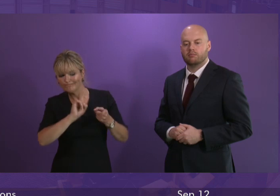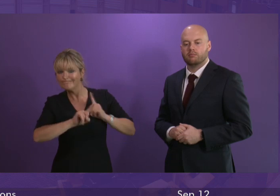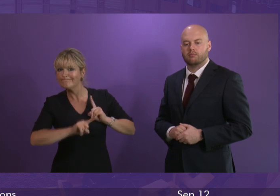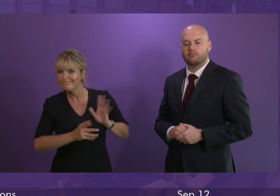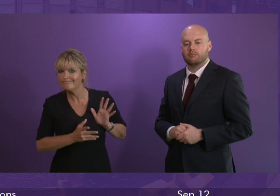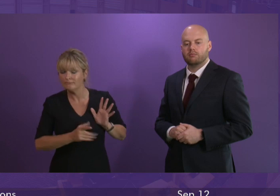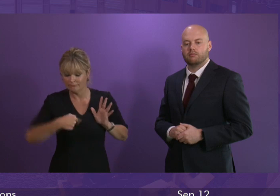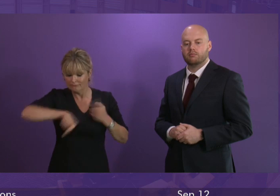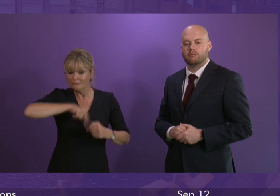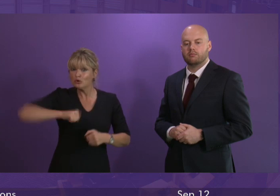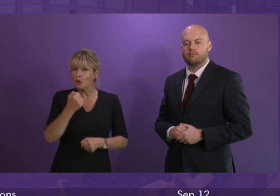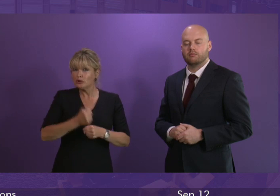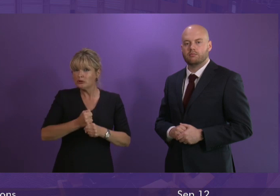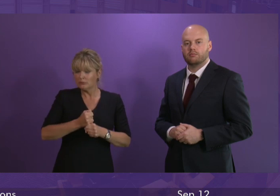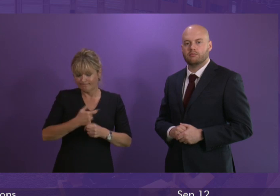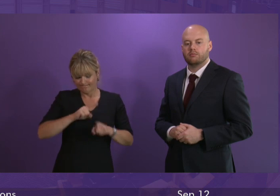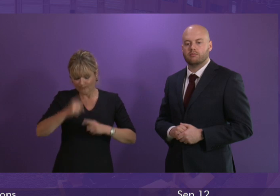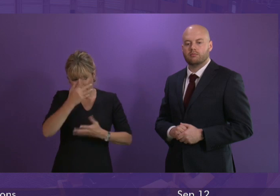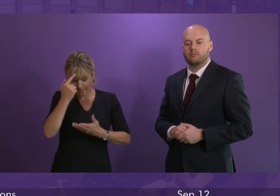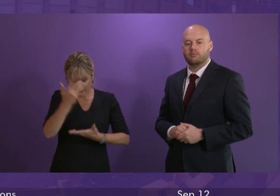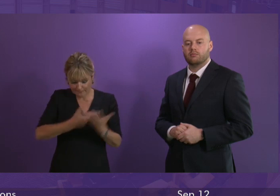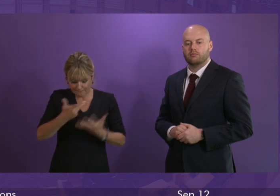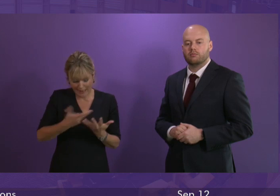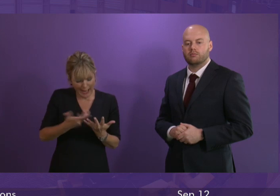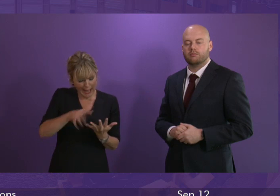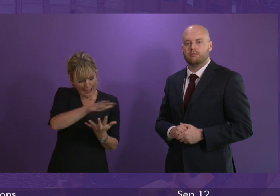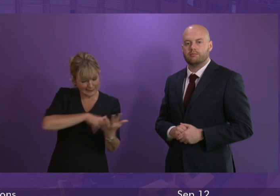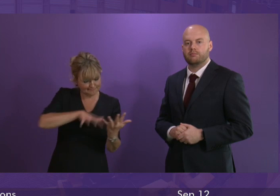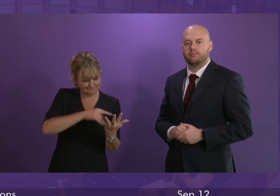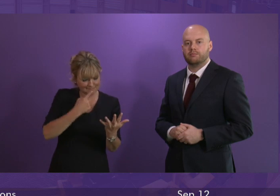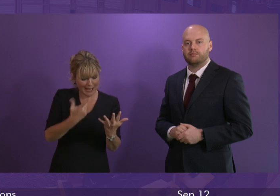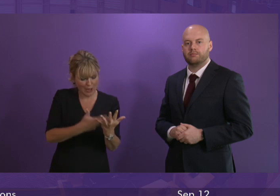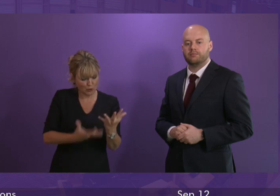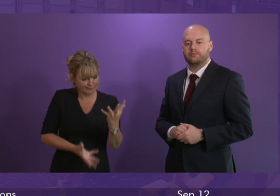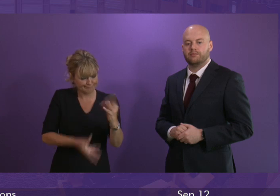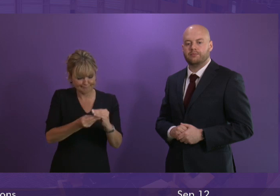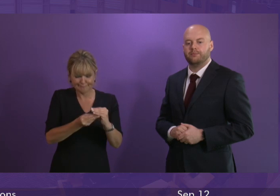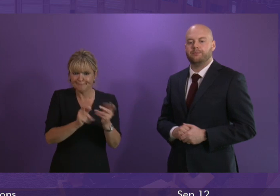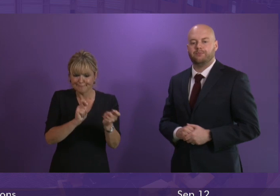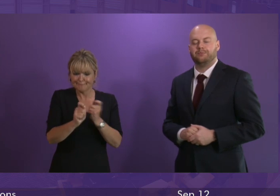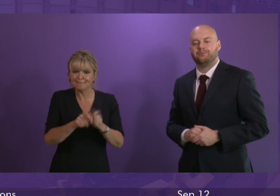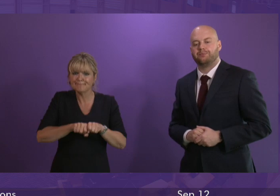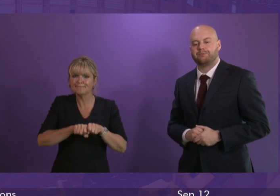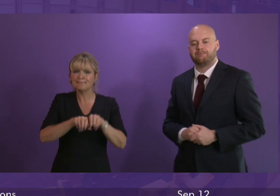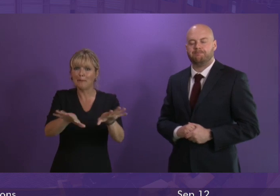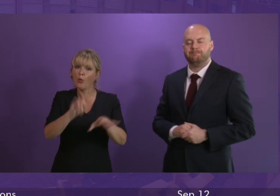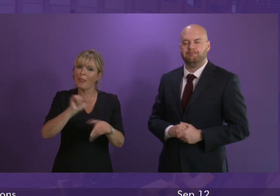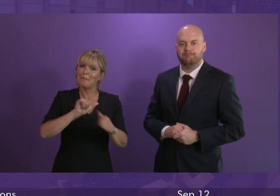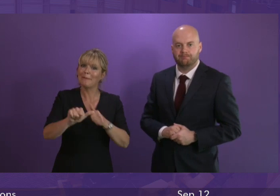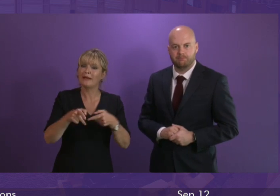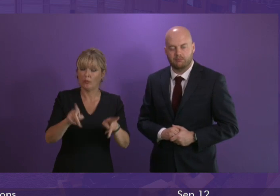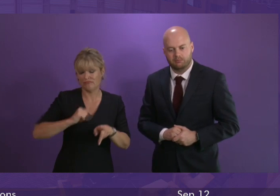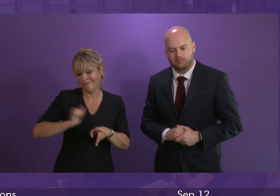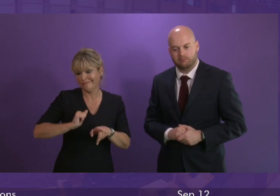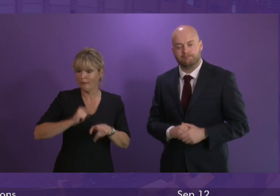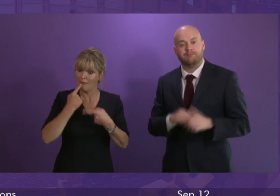considering what format of this information it will be most helpful to publish and we intend to make a statement to Parliament about that as soon as possible